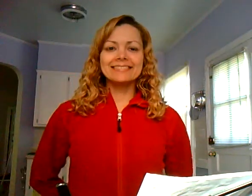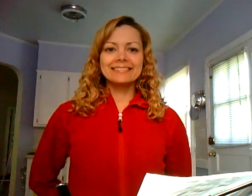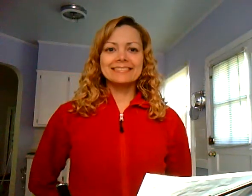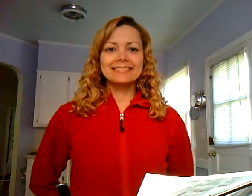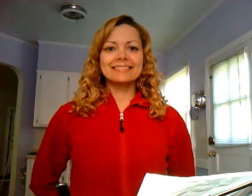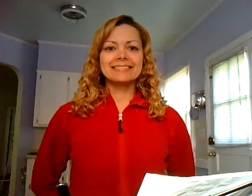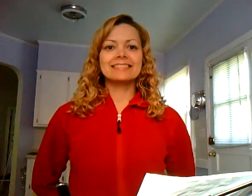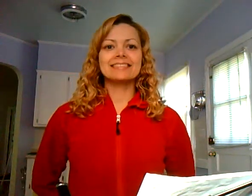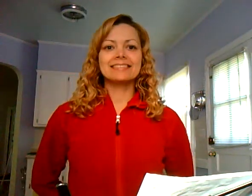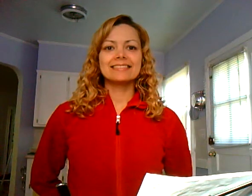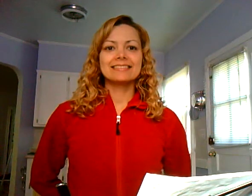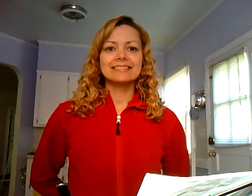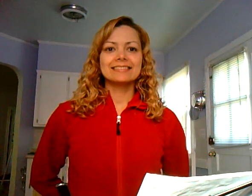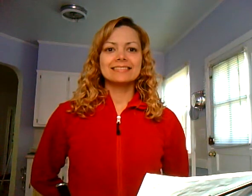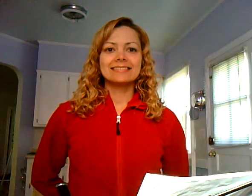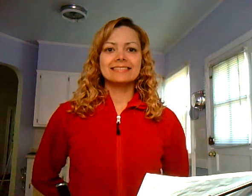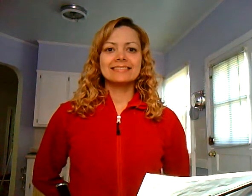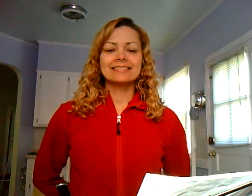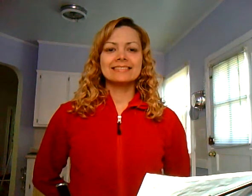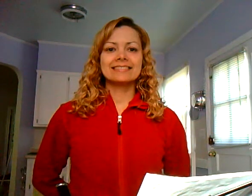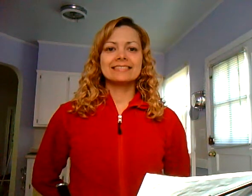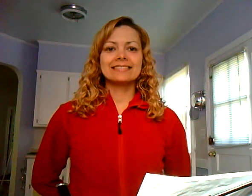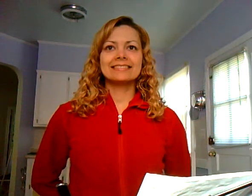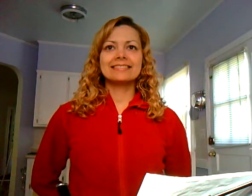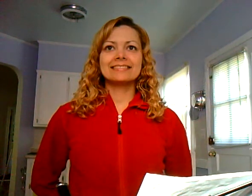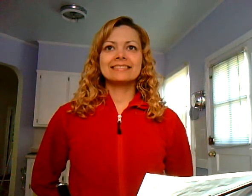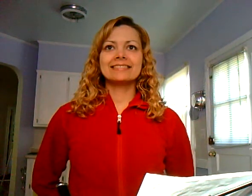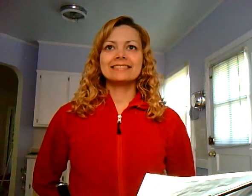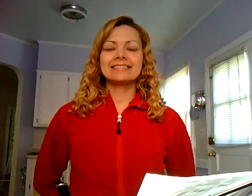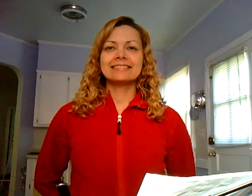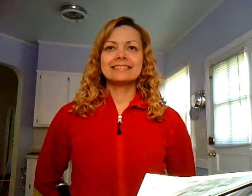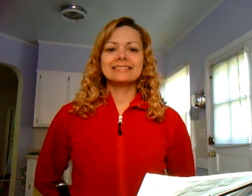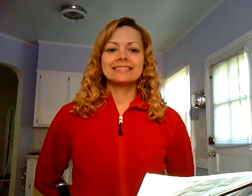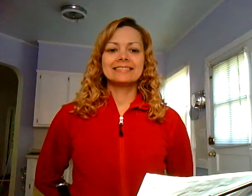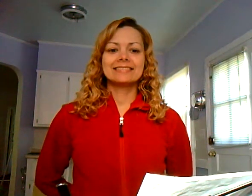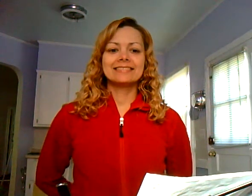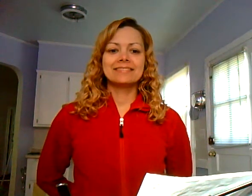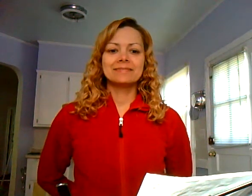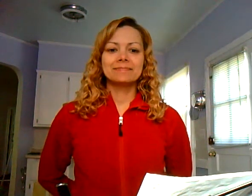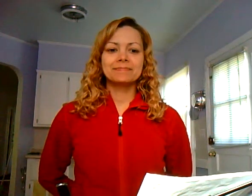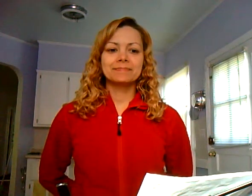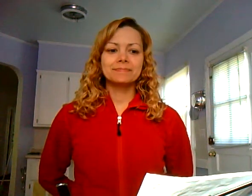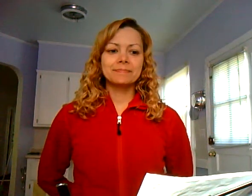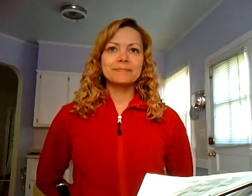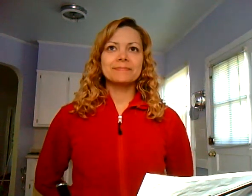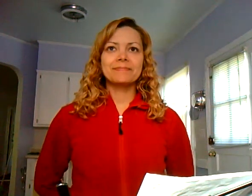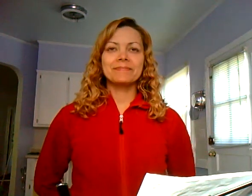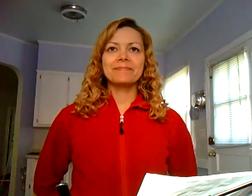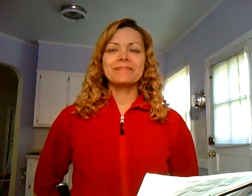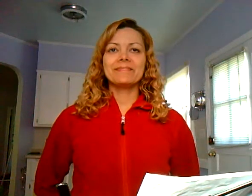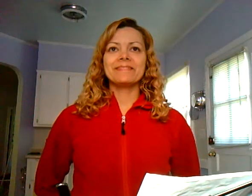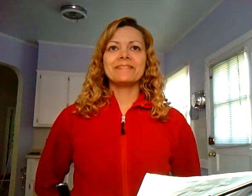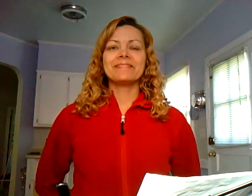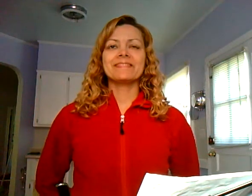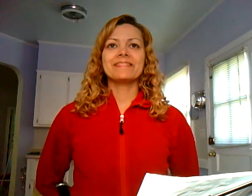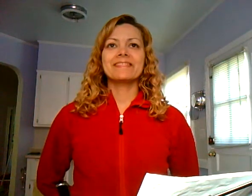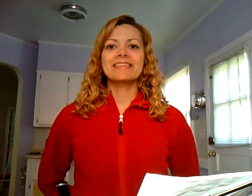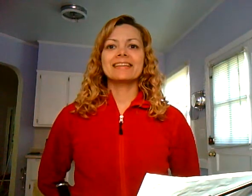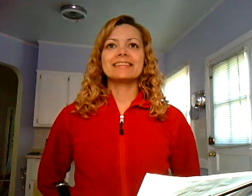and good works, not neglecting to meet together as is the habit of some, but encouraging one another in all the more